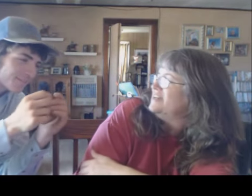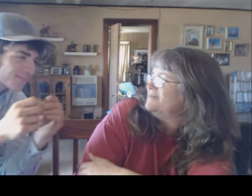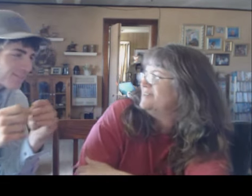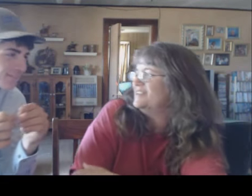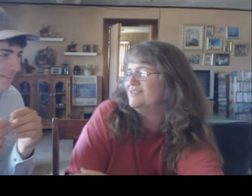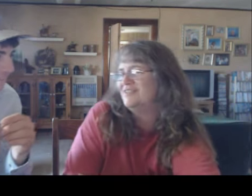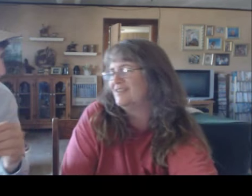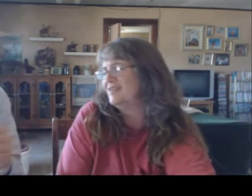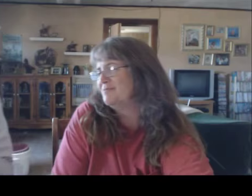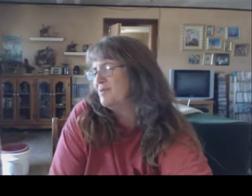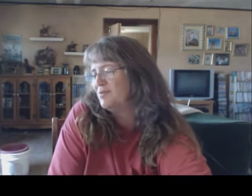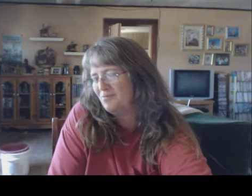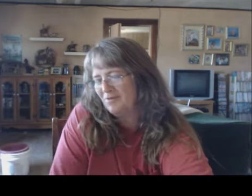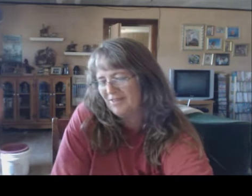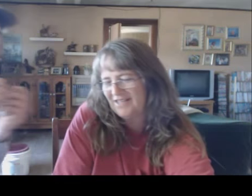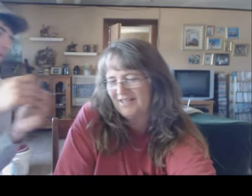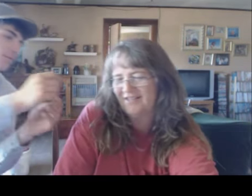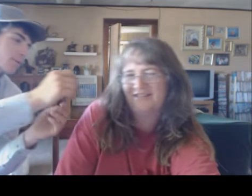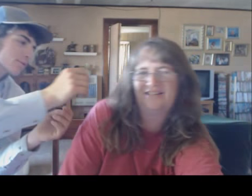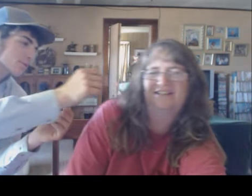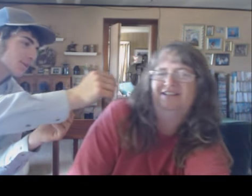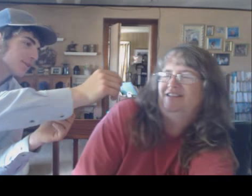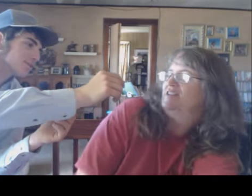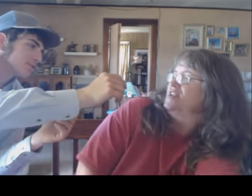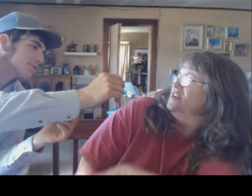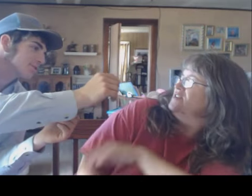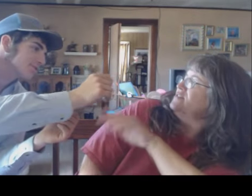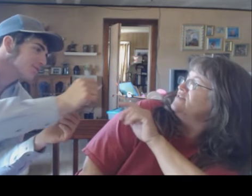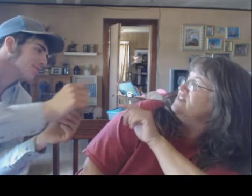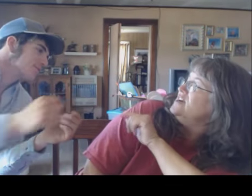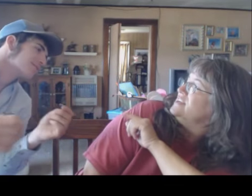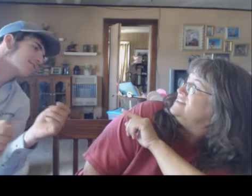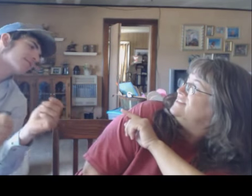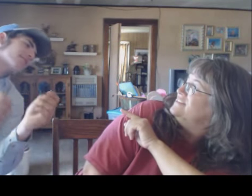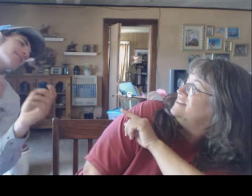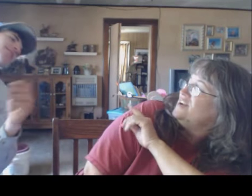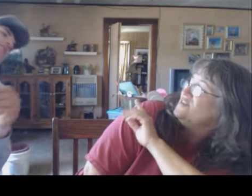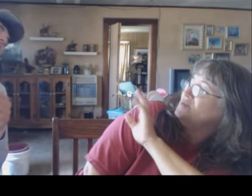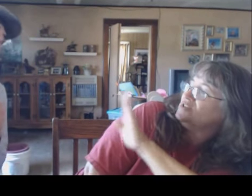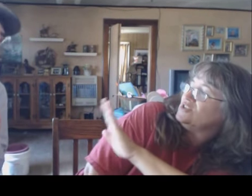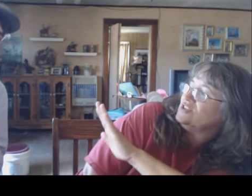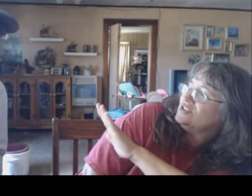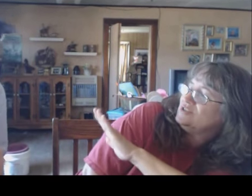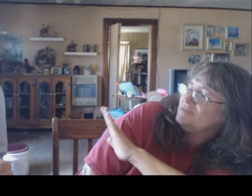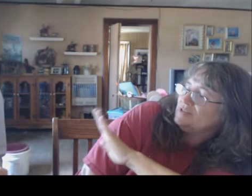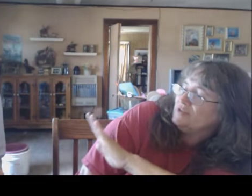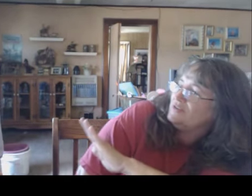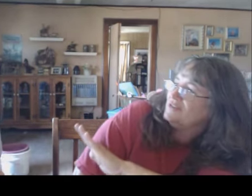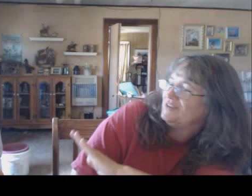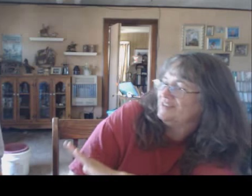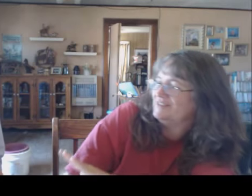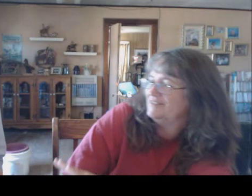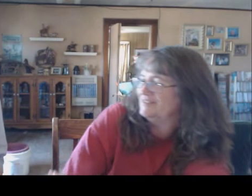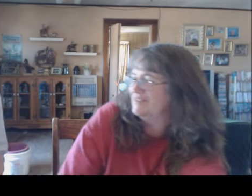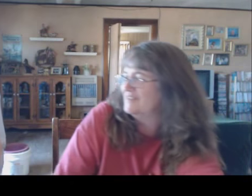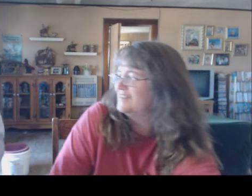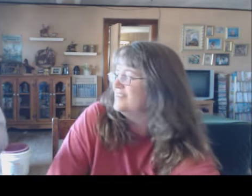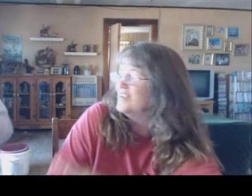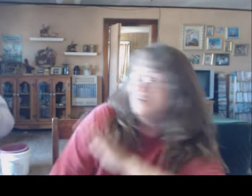Stop. You're not gonna poke me with that. poke you a lot. No, you're not. I don't know what you're gonna do, but no, you're not. I won't poke you.